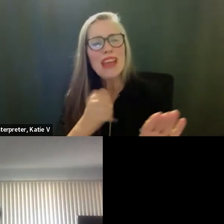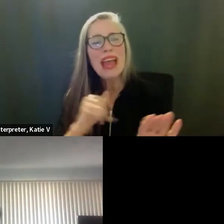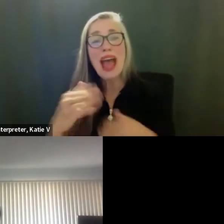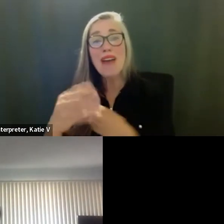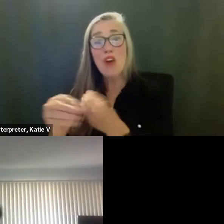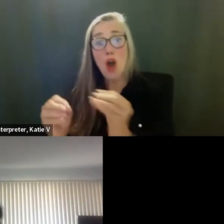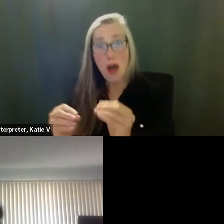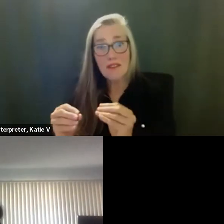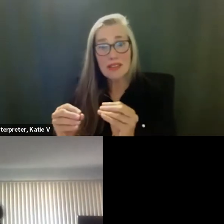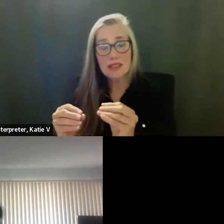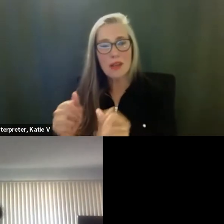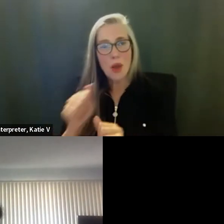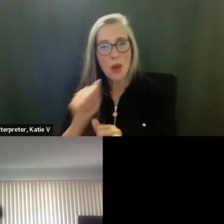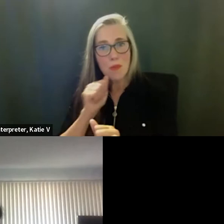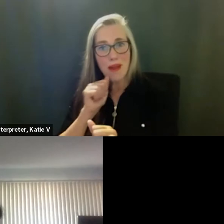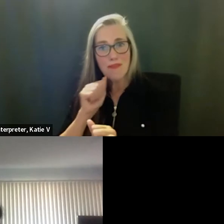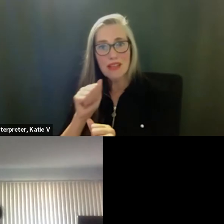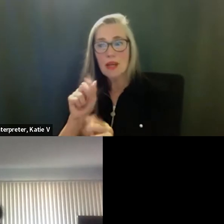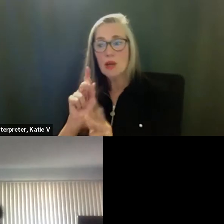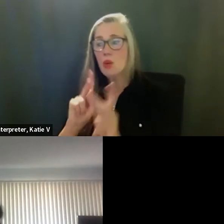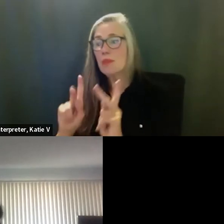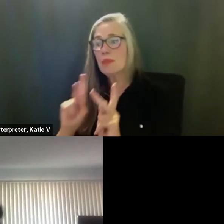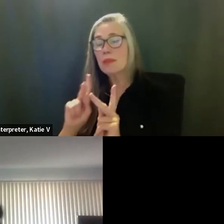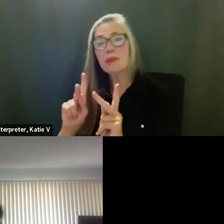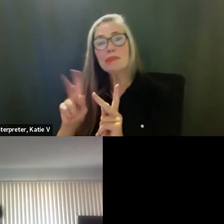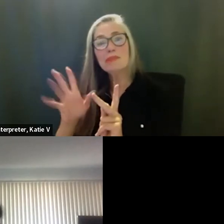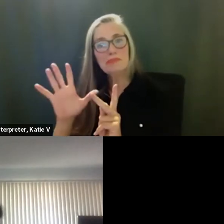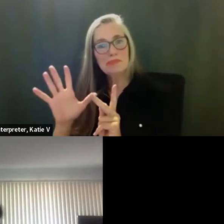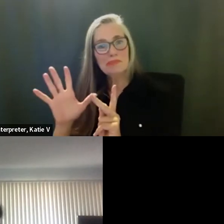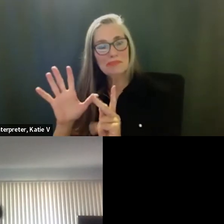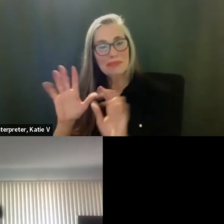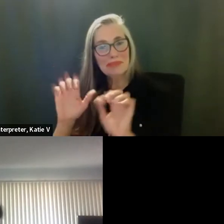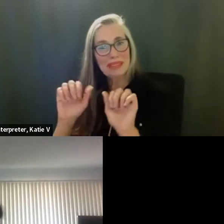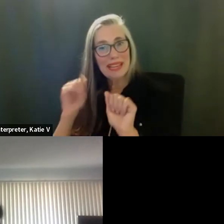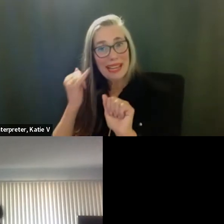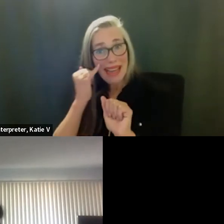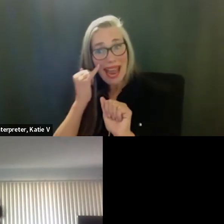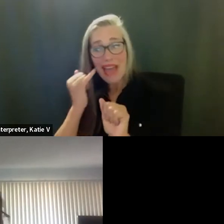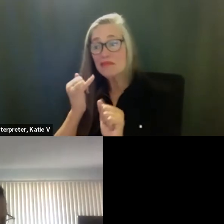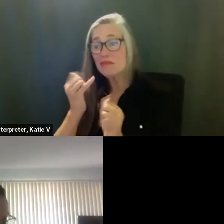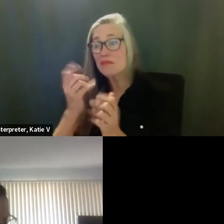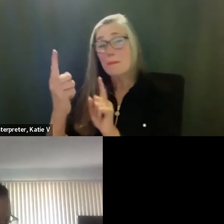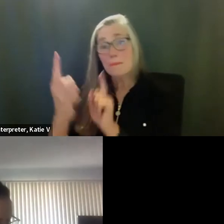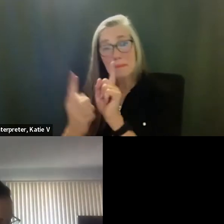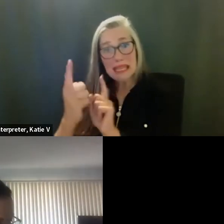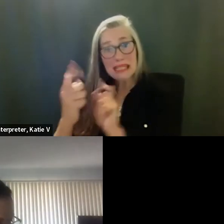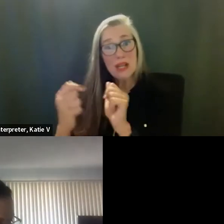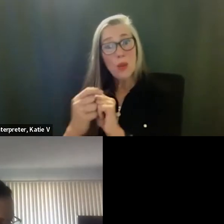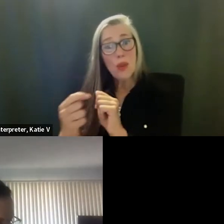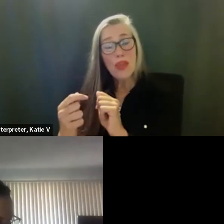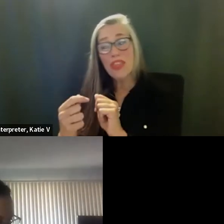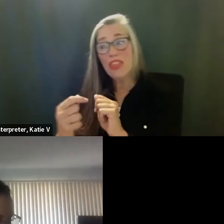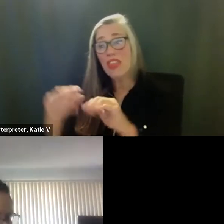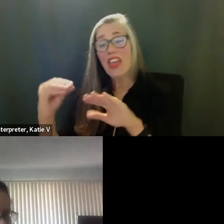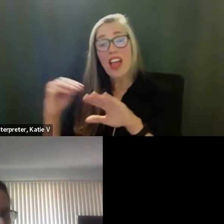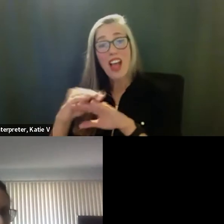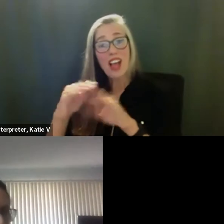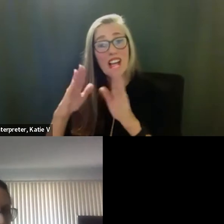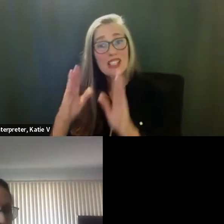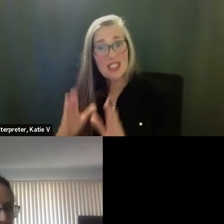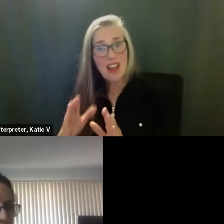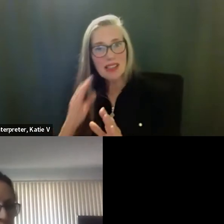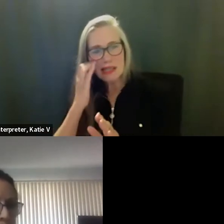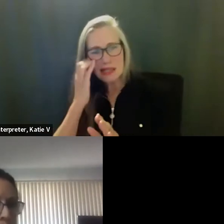is a private office where, uh, people can get help, uh, with consultants. Those consultants, uh, consultants, when I say